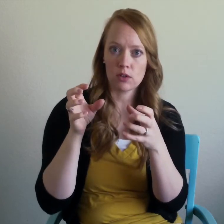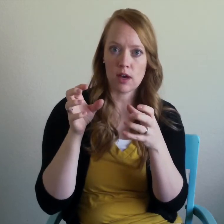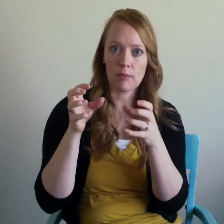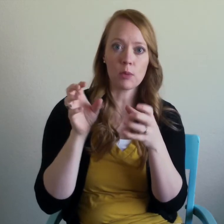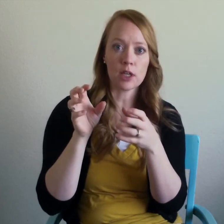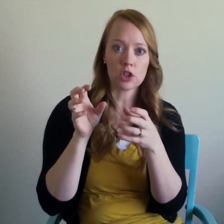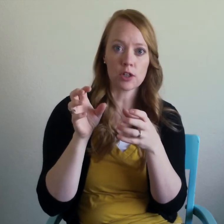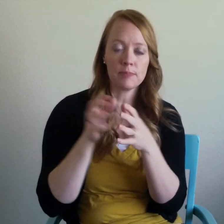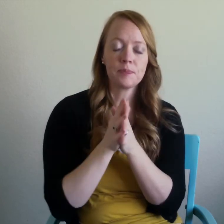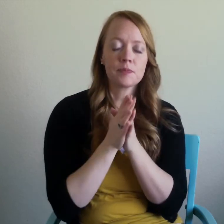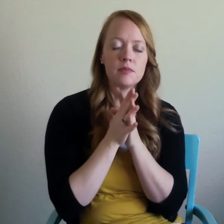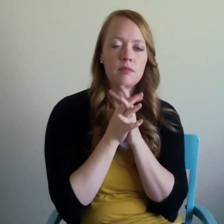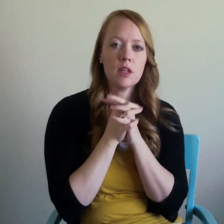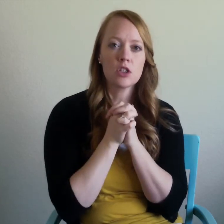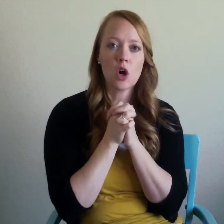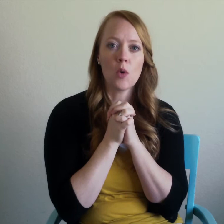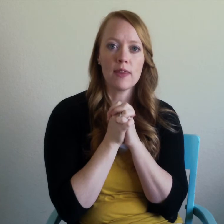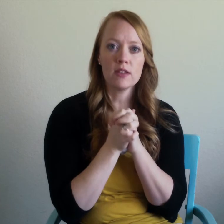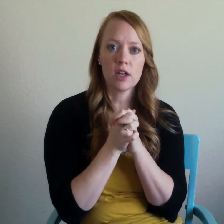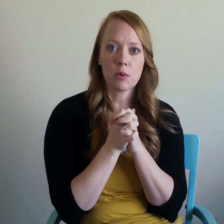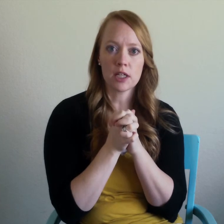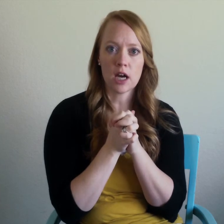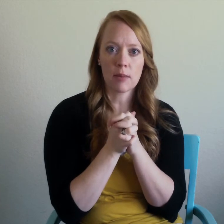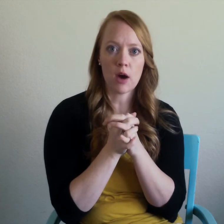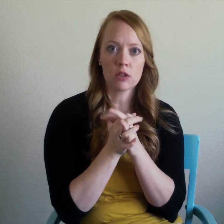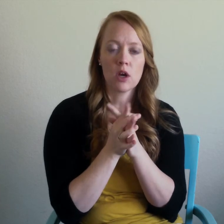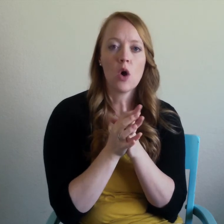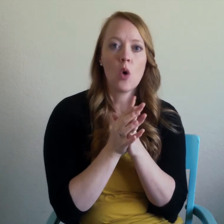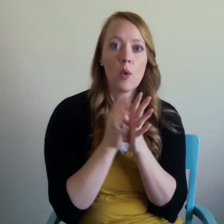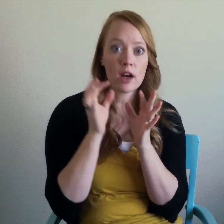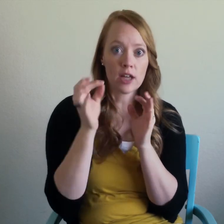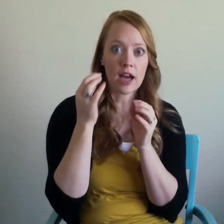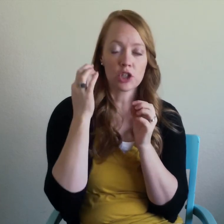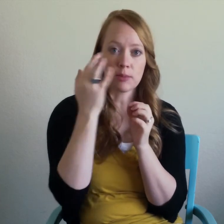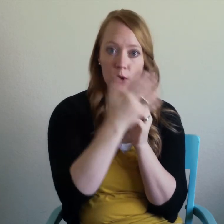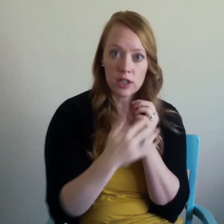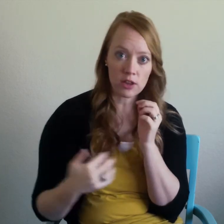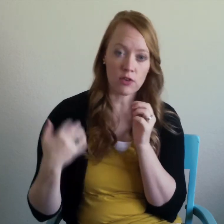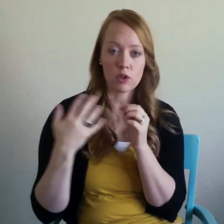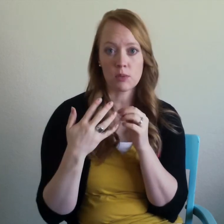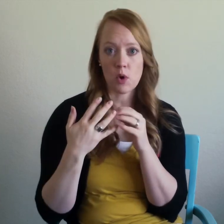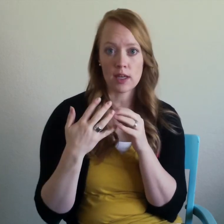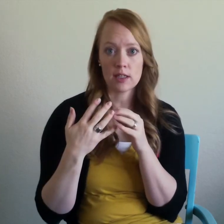your picture so in this video we're going to talk about where to actually put the focus point